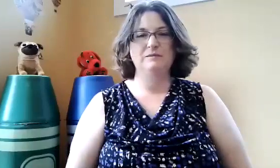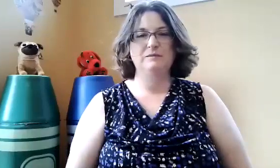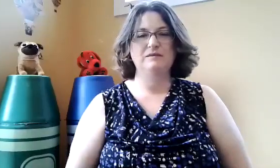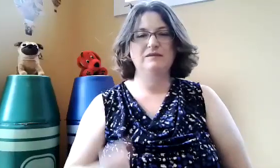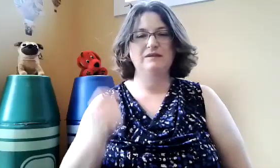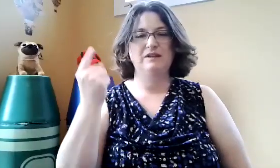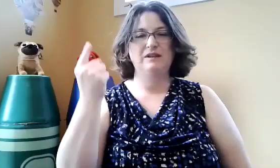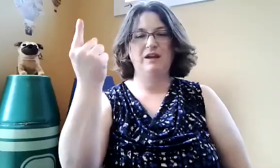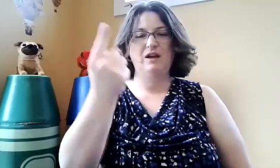Always.